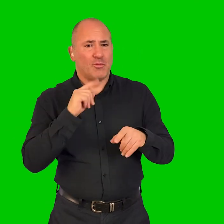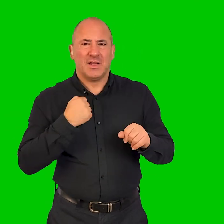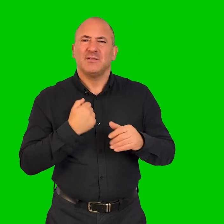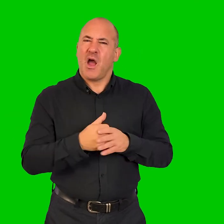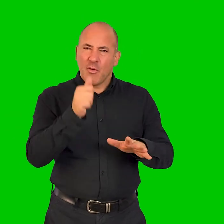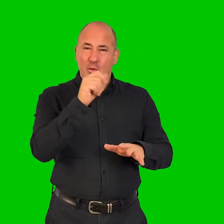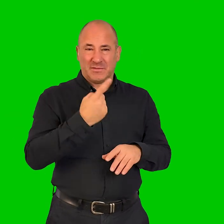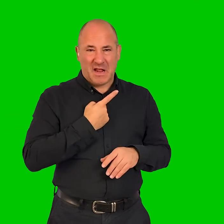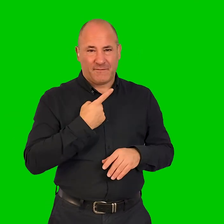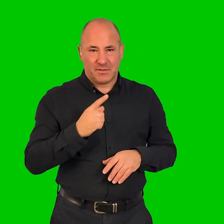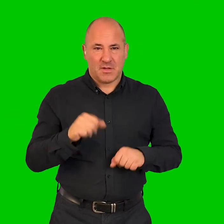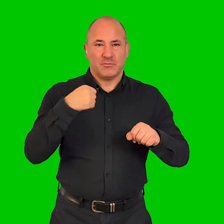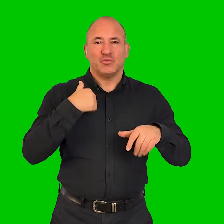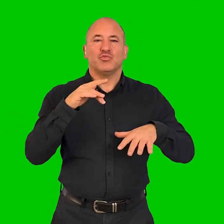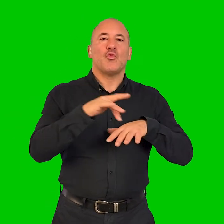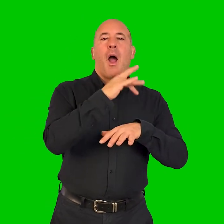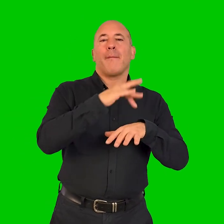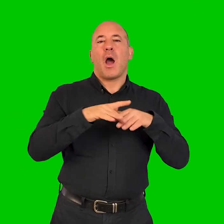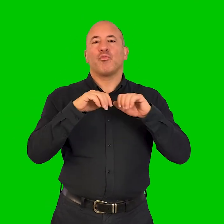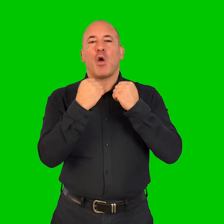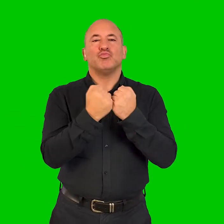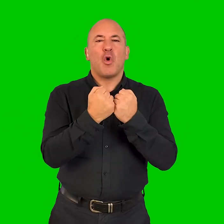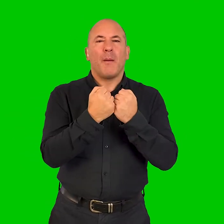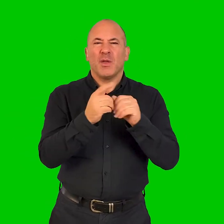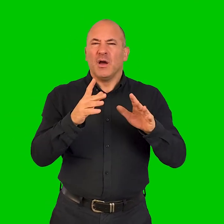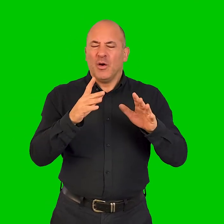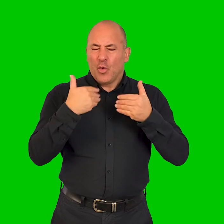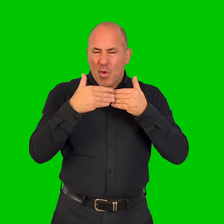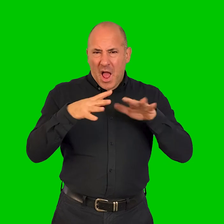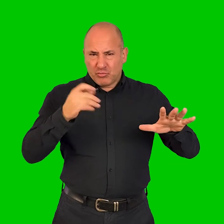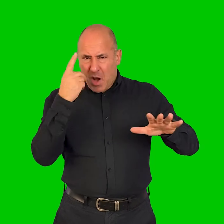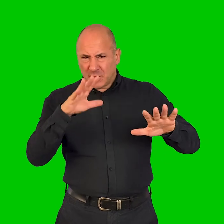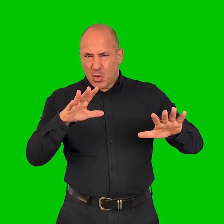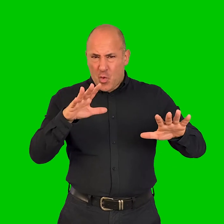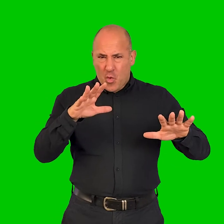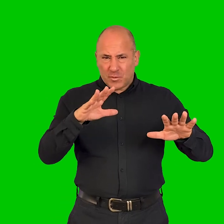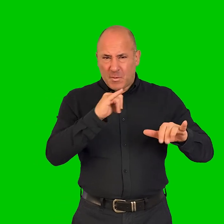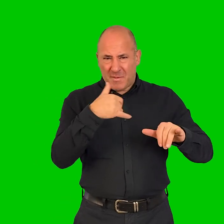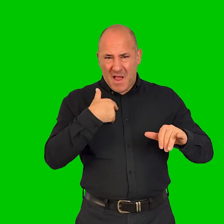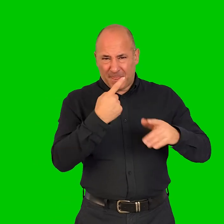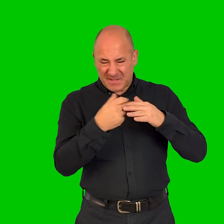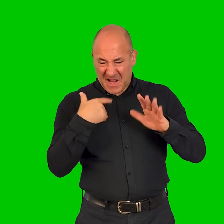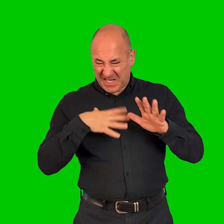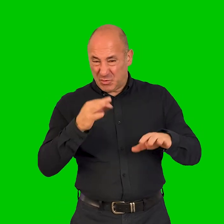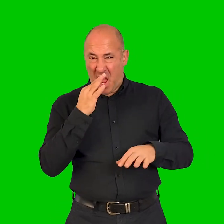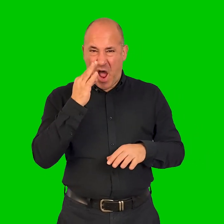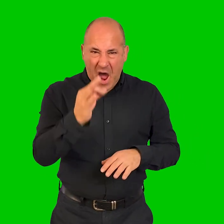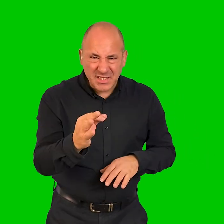I found when I first started doing drama workshops that it took me a while to realise sometimes even